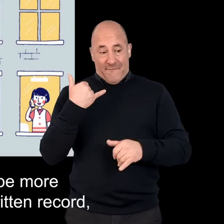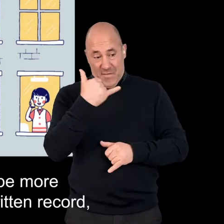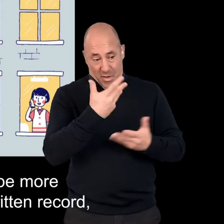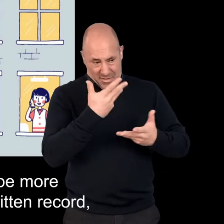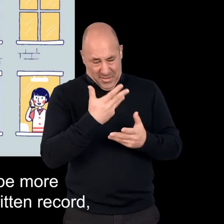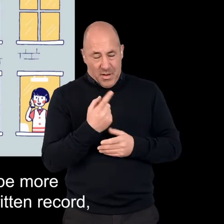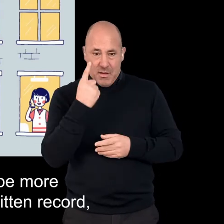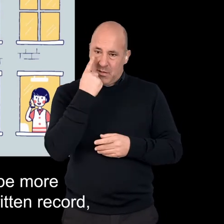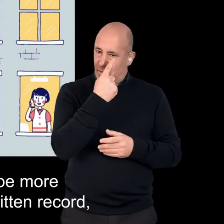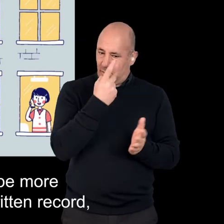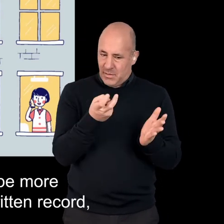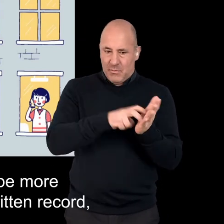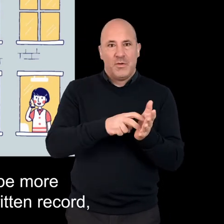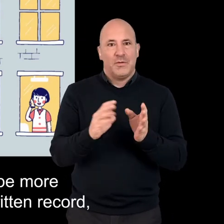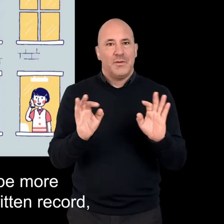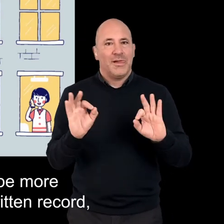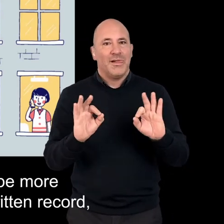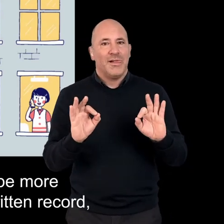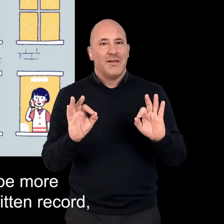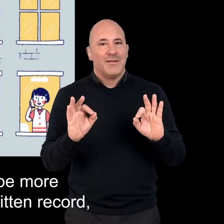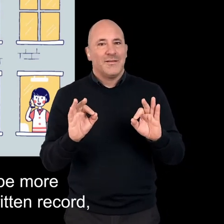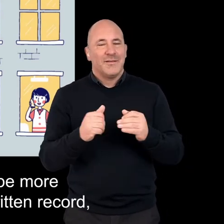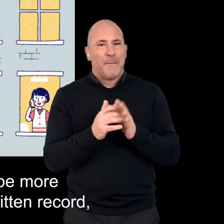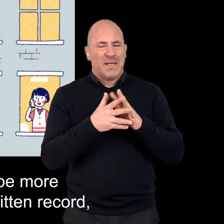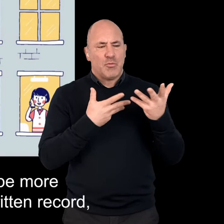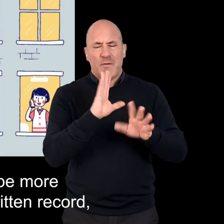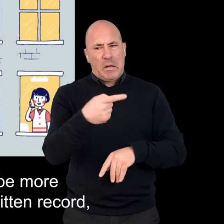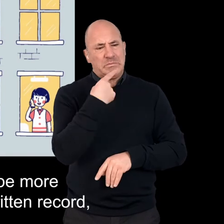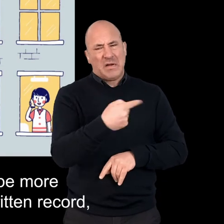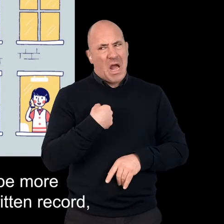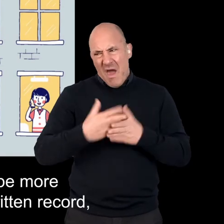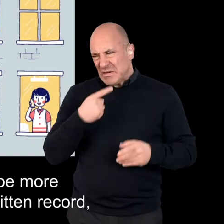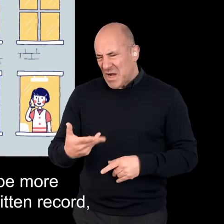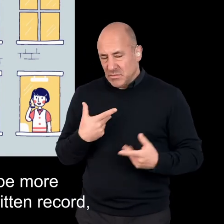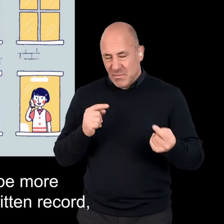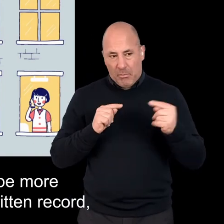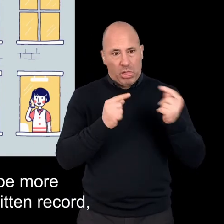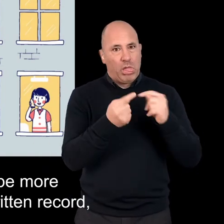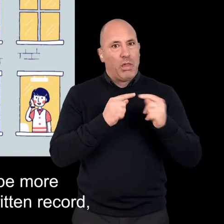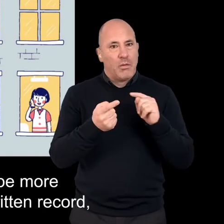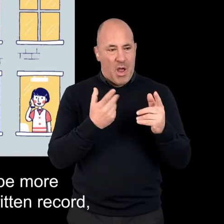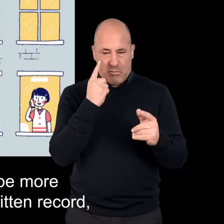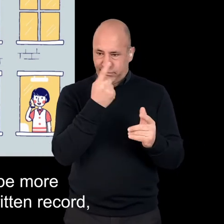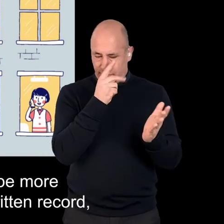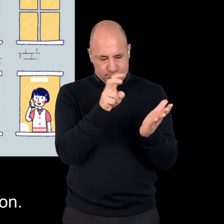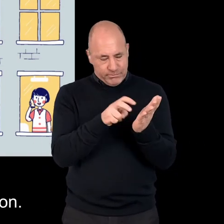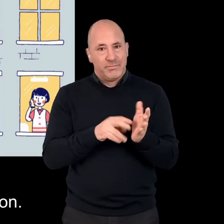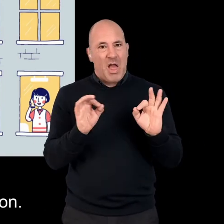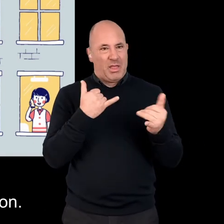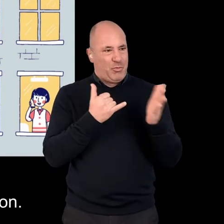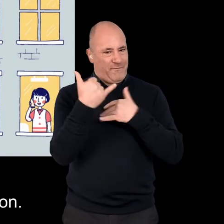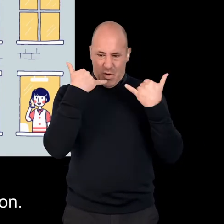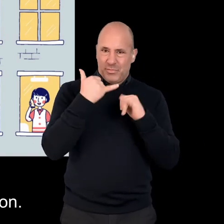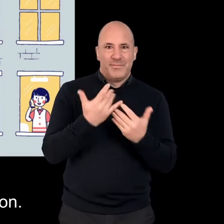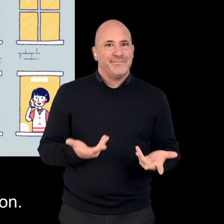be more problematic as they do not provide for a written record for my